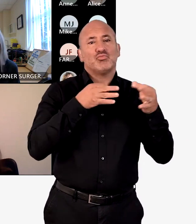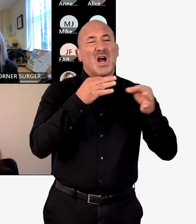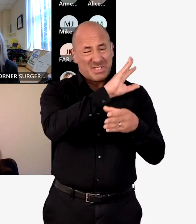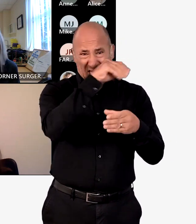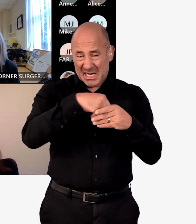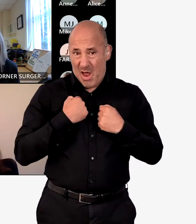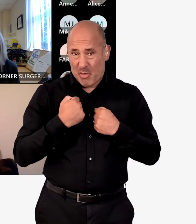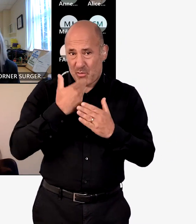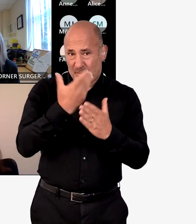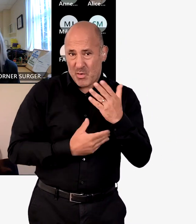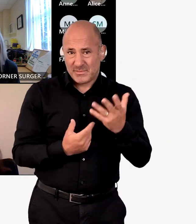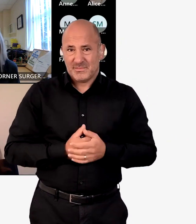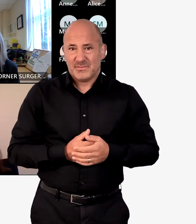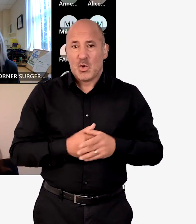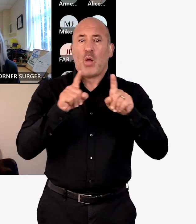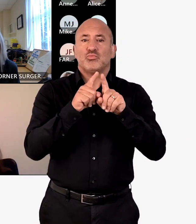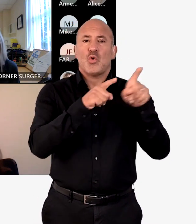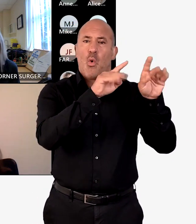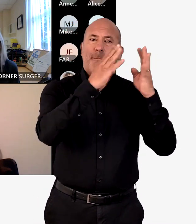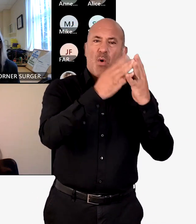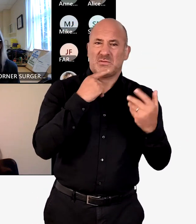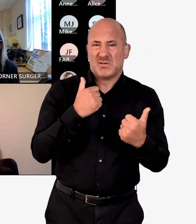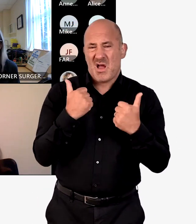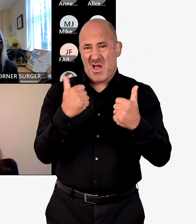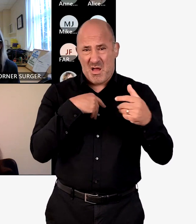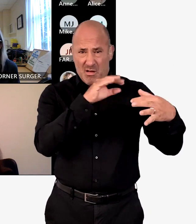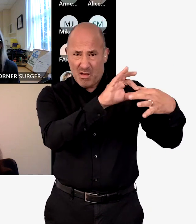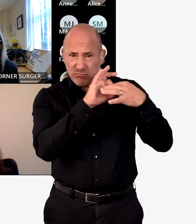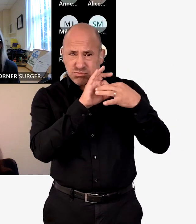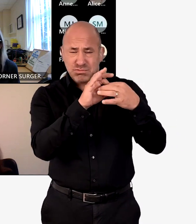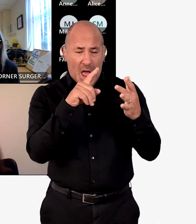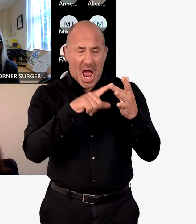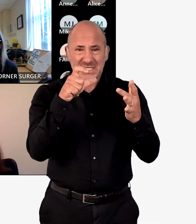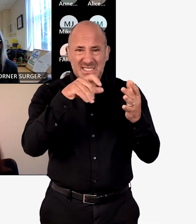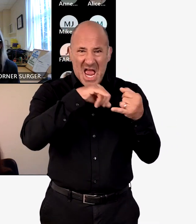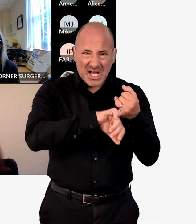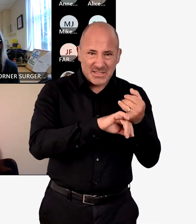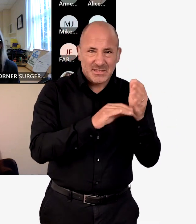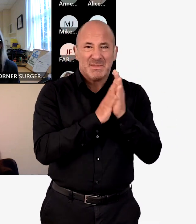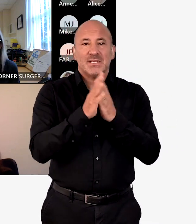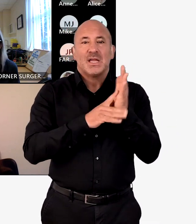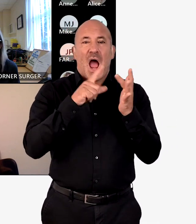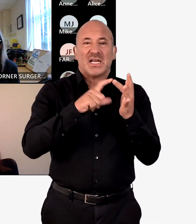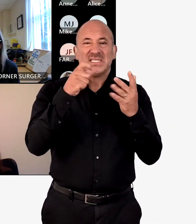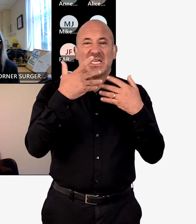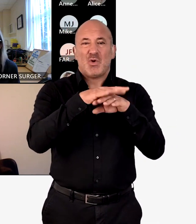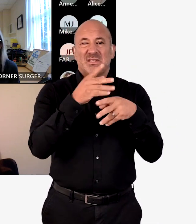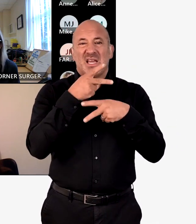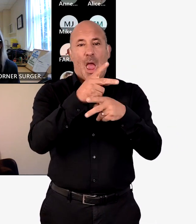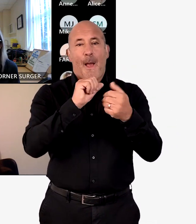account their local health and well-being strategy and then the fact that the board welcomes a very close